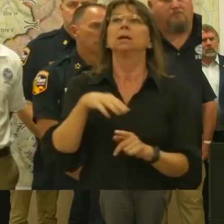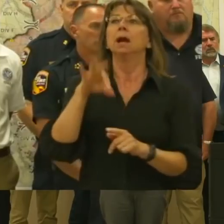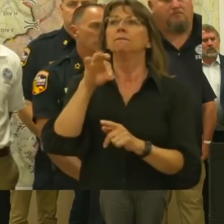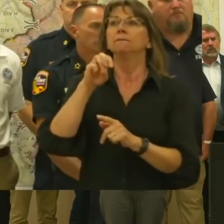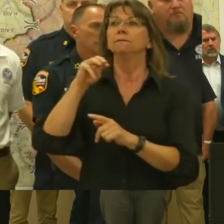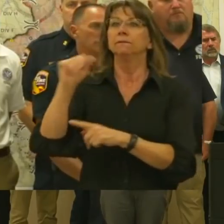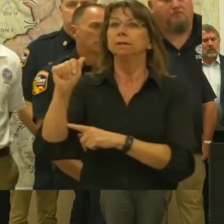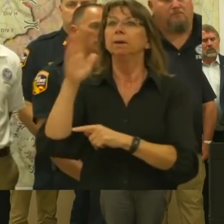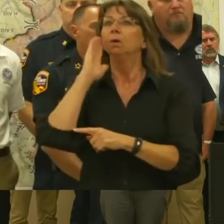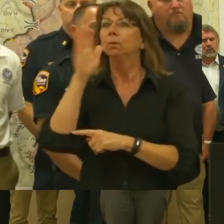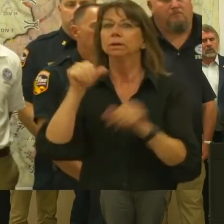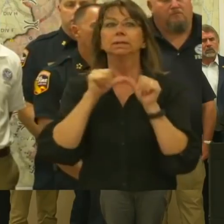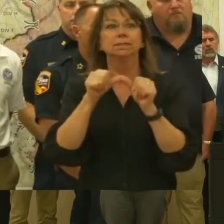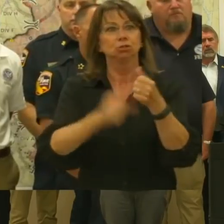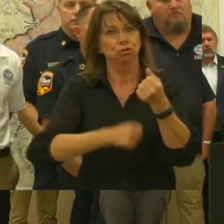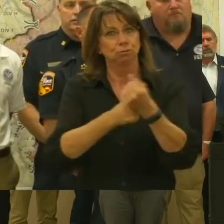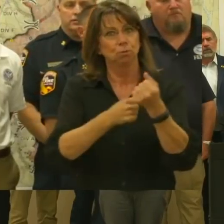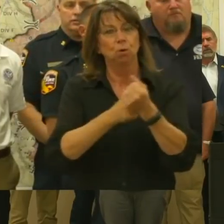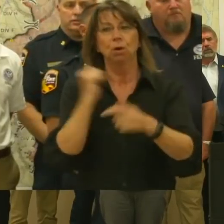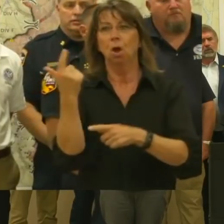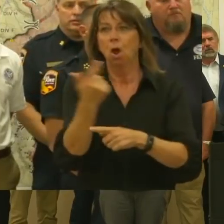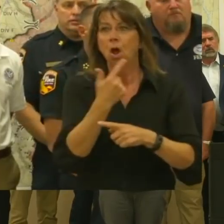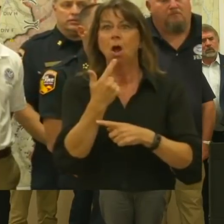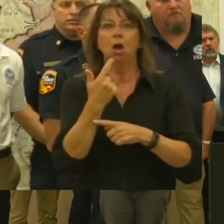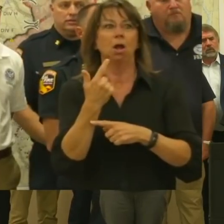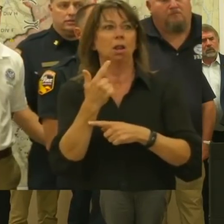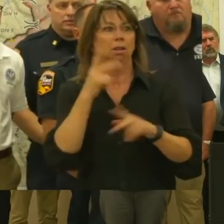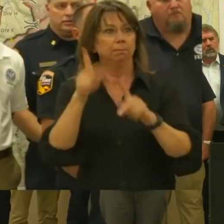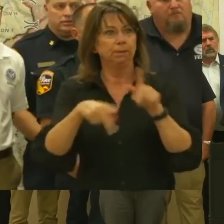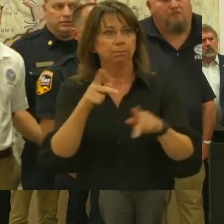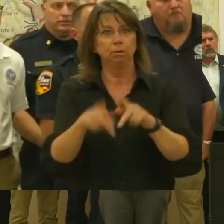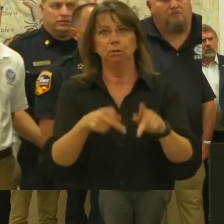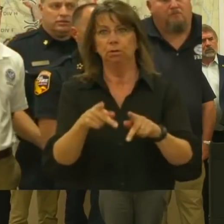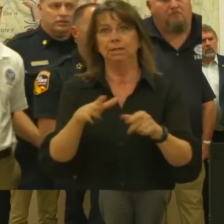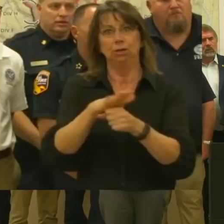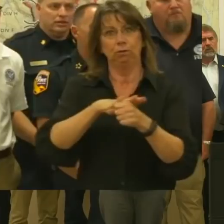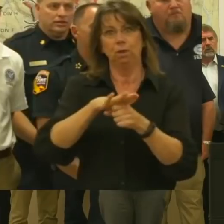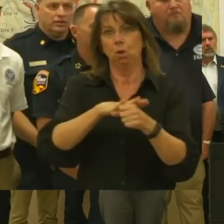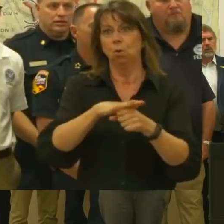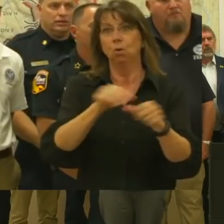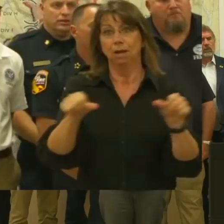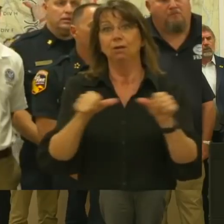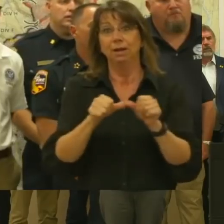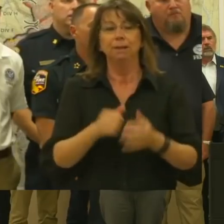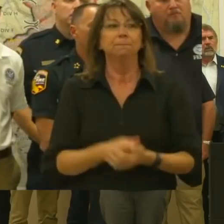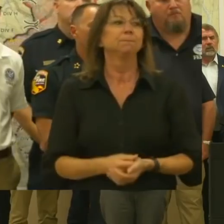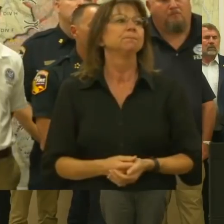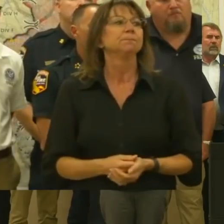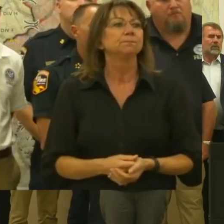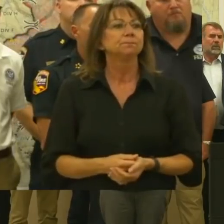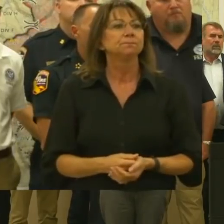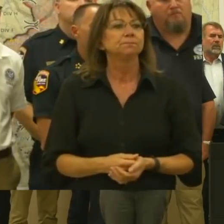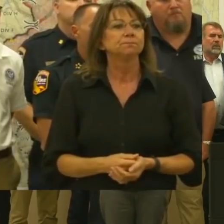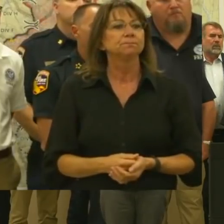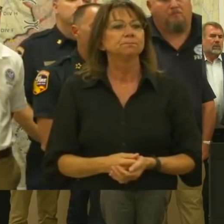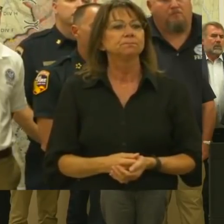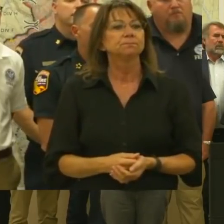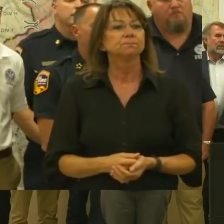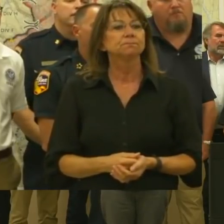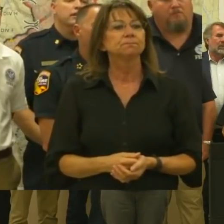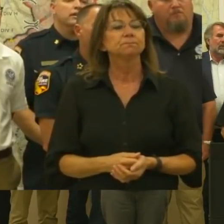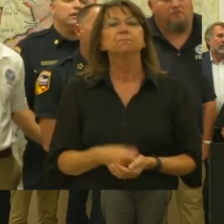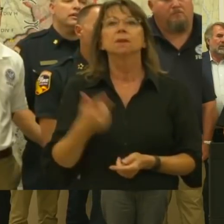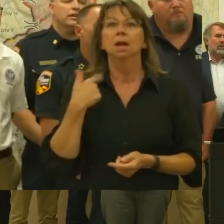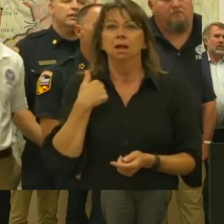continue to support our colleagues and the men and women of the local area. While the full force of the federal government continues to